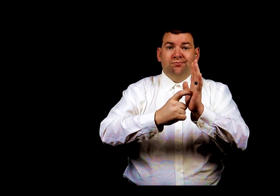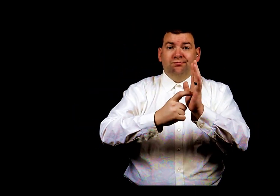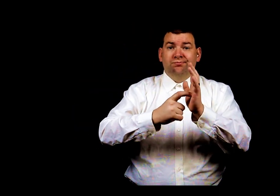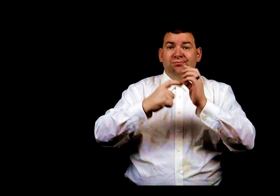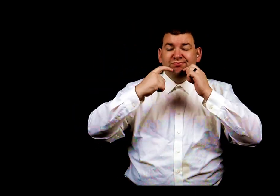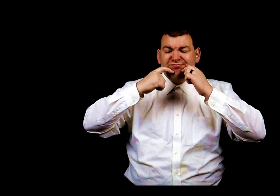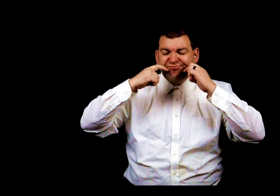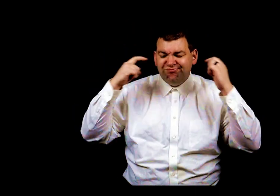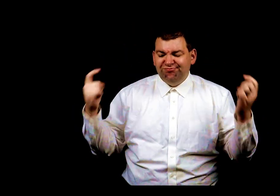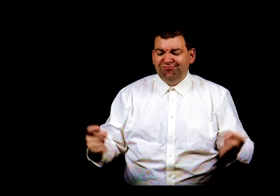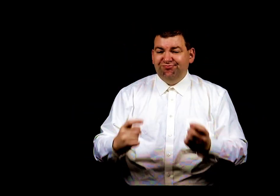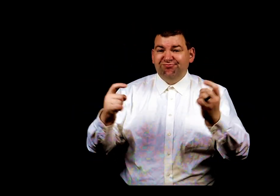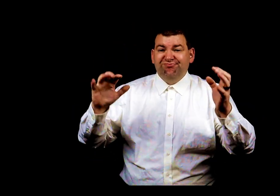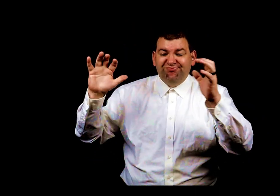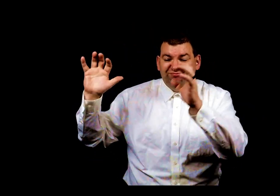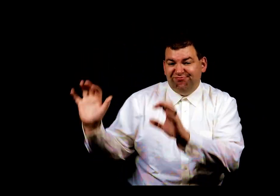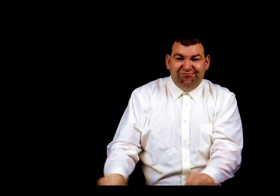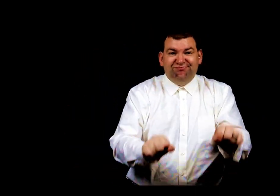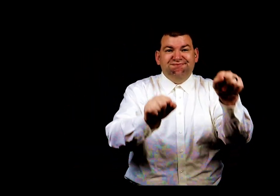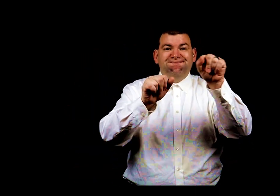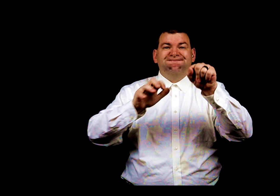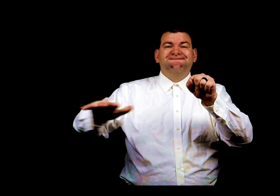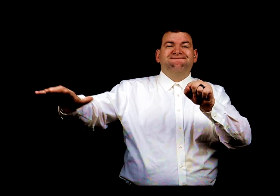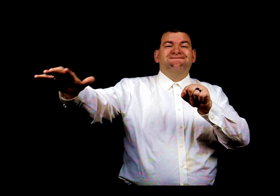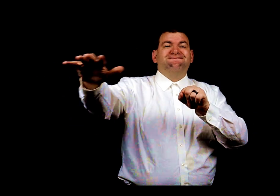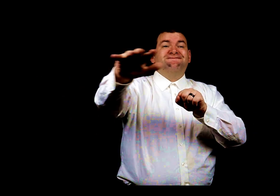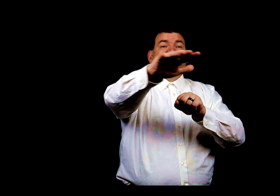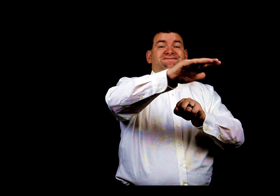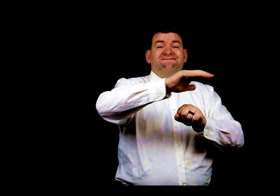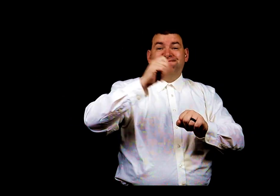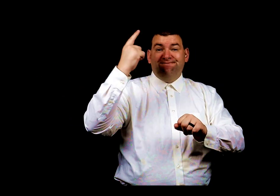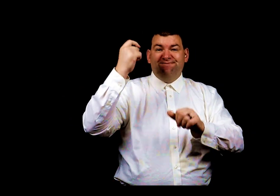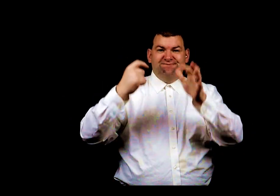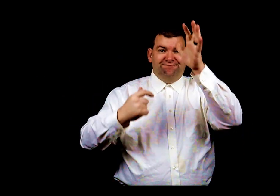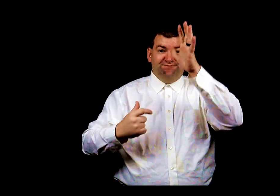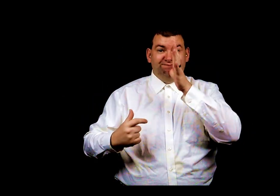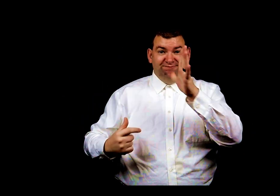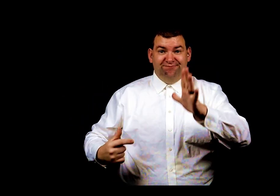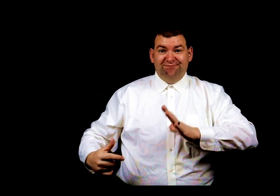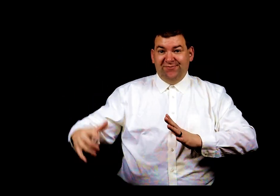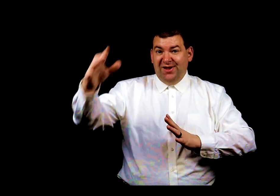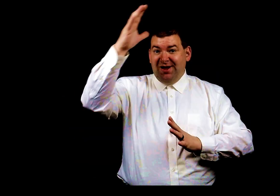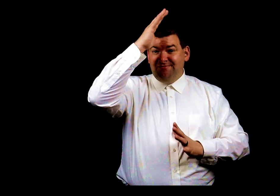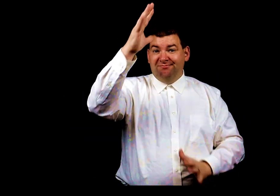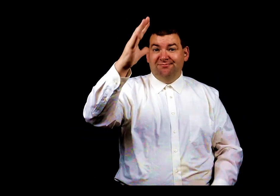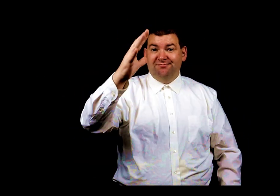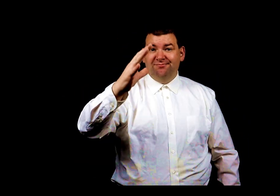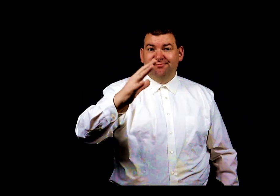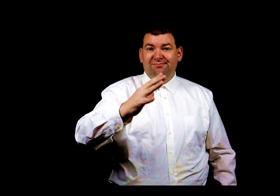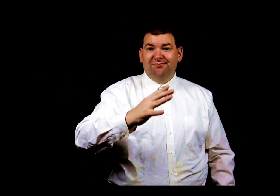Sleep overtakes them, women and men